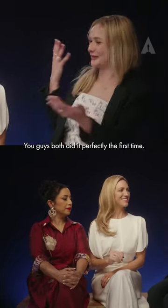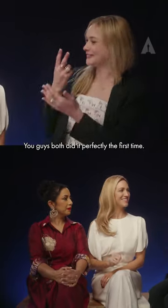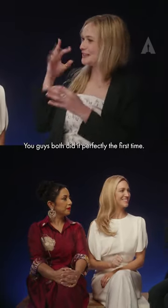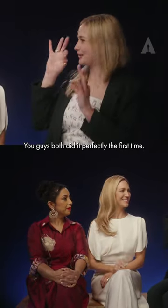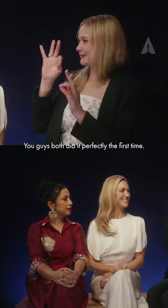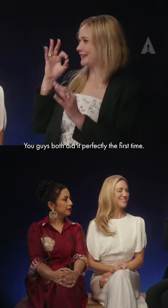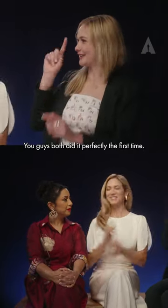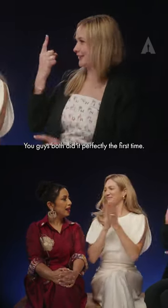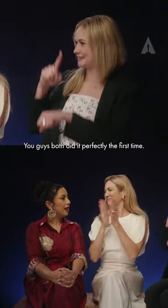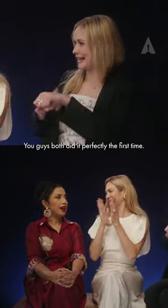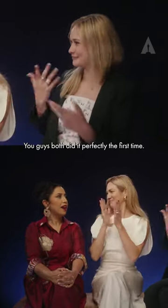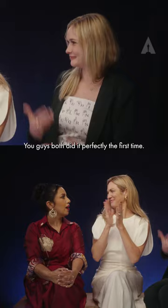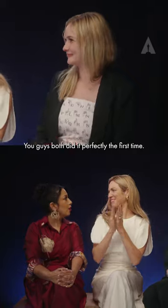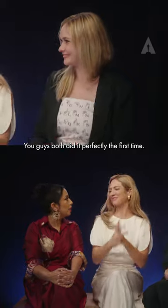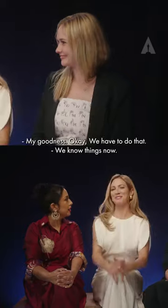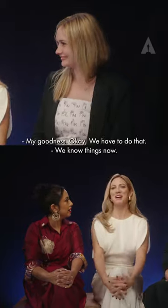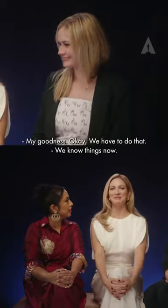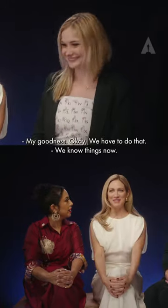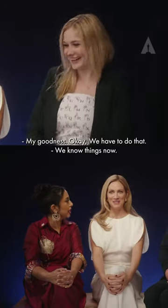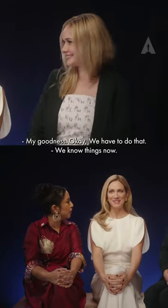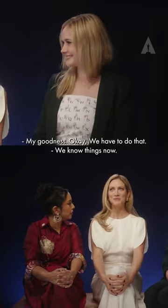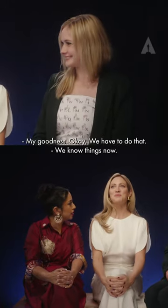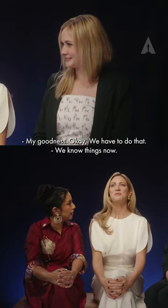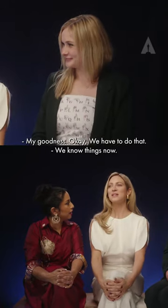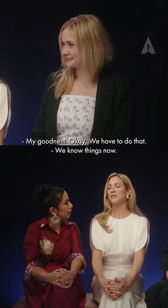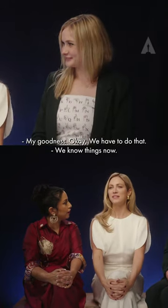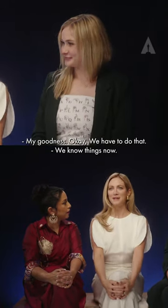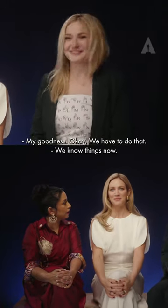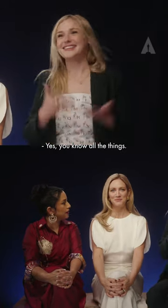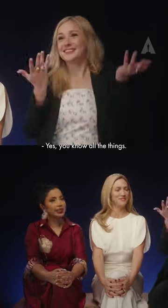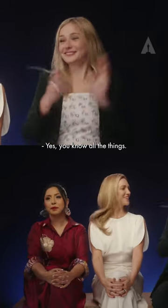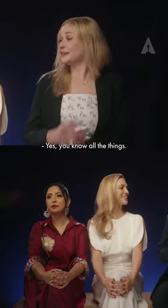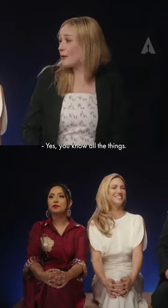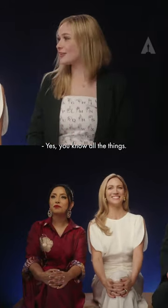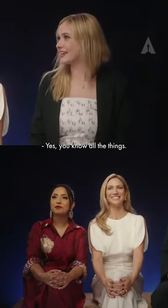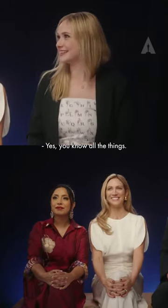both did it perfectly the first time. Oh my goodness. Okay, we have to do that. We know things now. Yes. You know all the things.